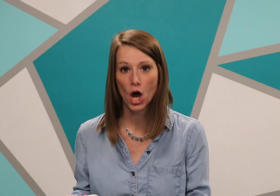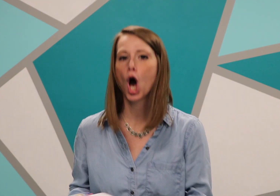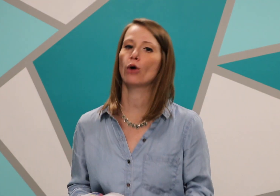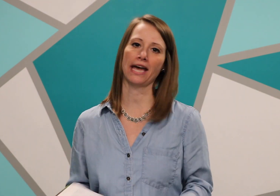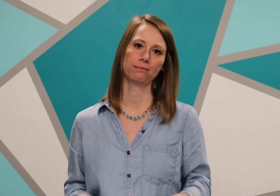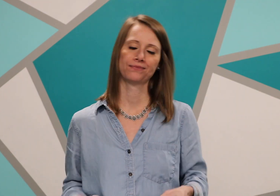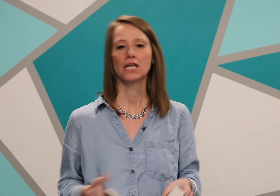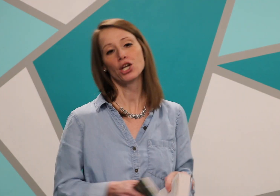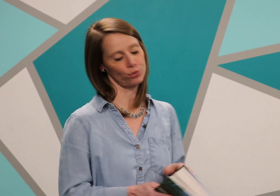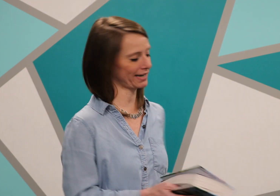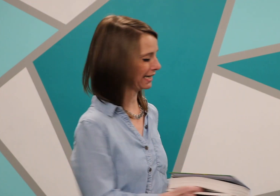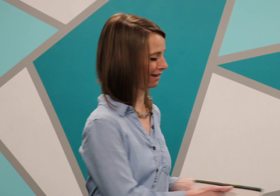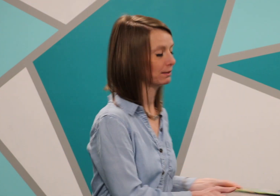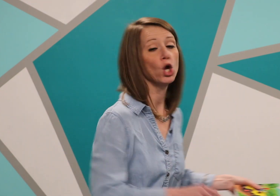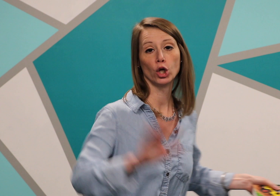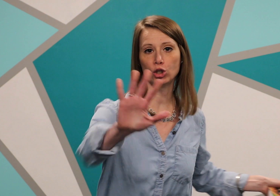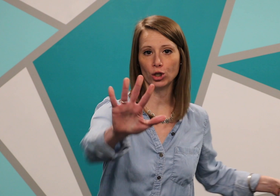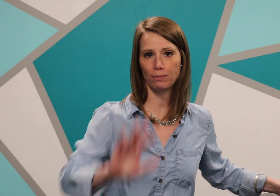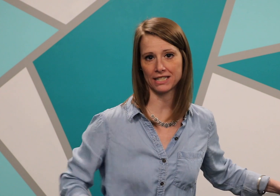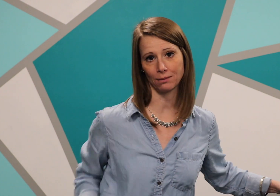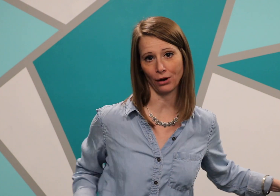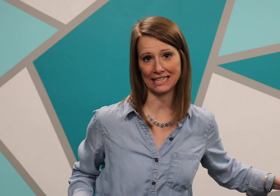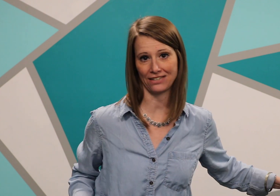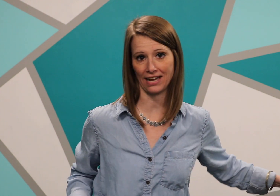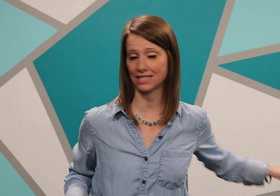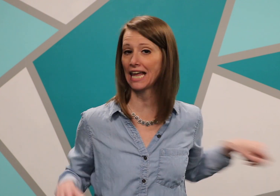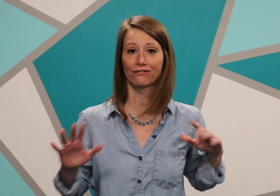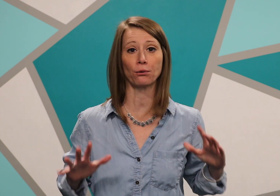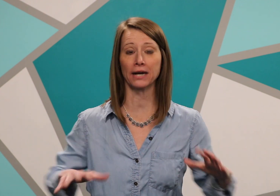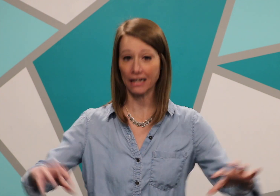Okay, here's what I need. Do your best surprise face, like for real.